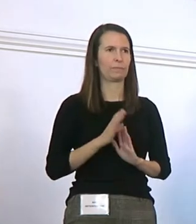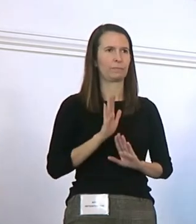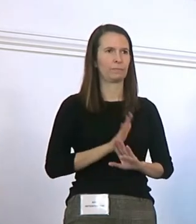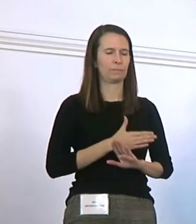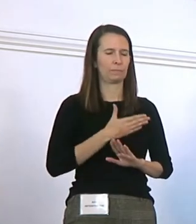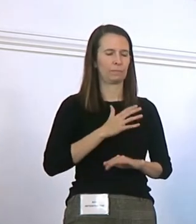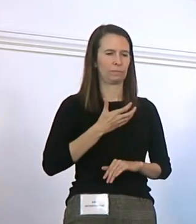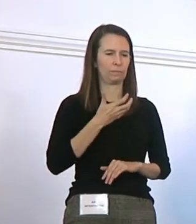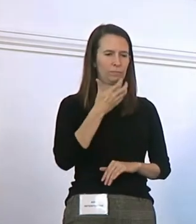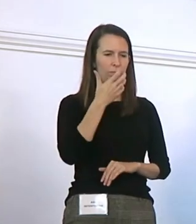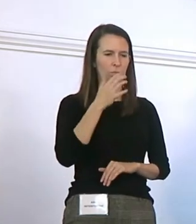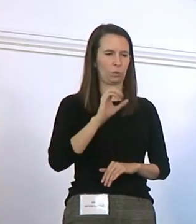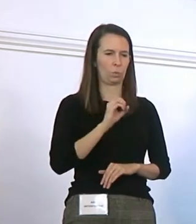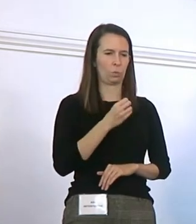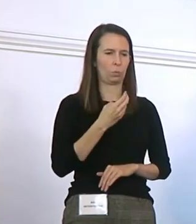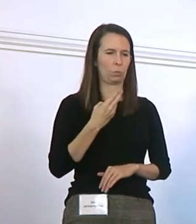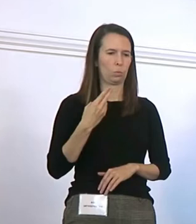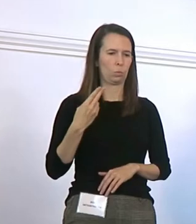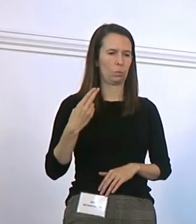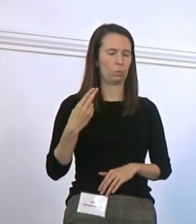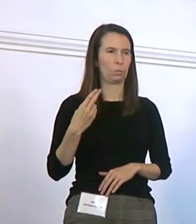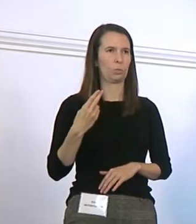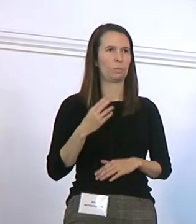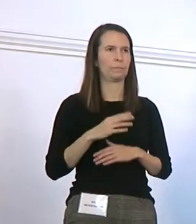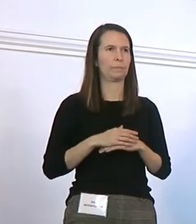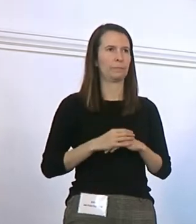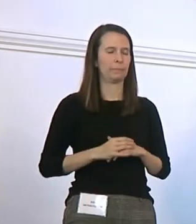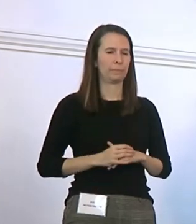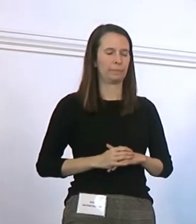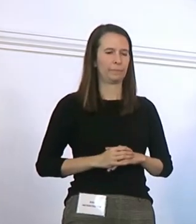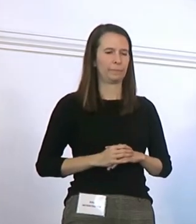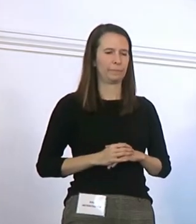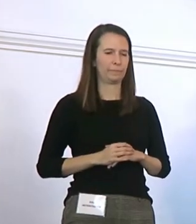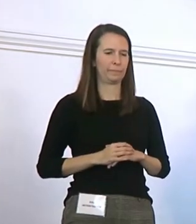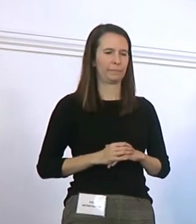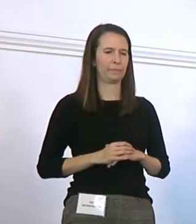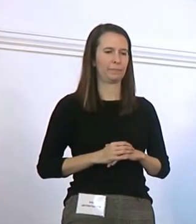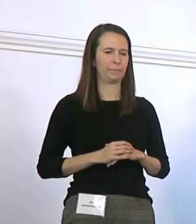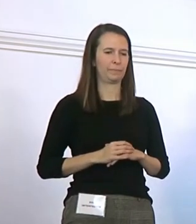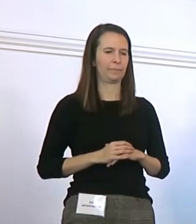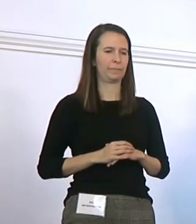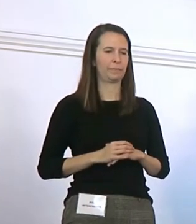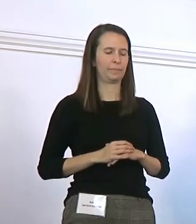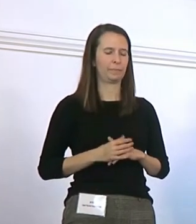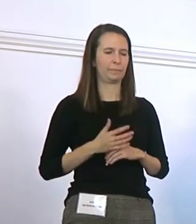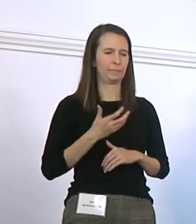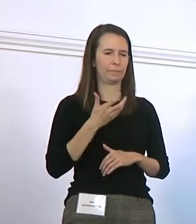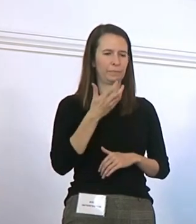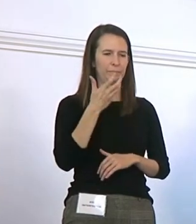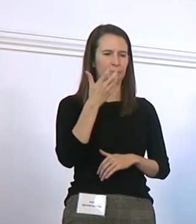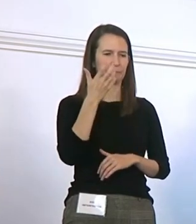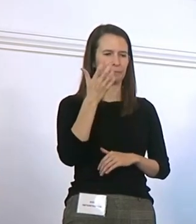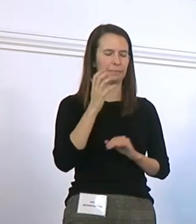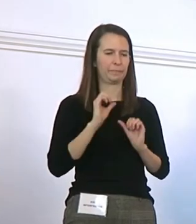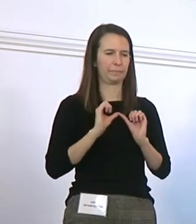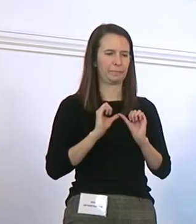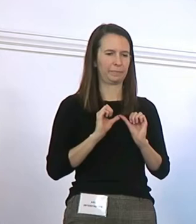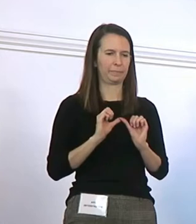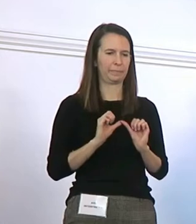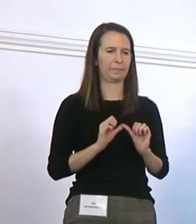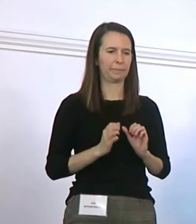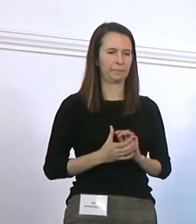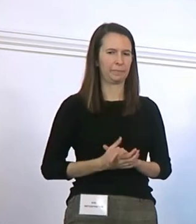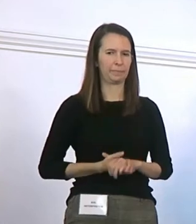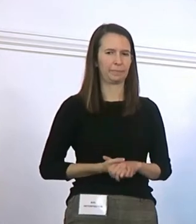Oh, oh, oh, oh.